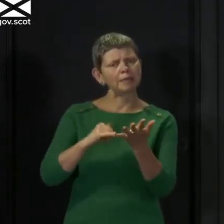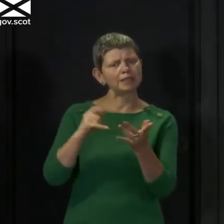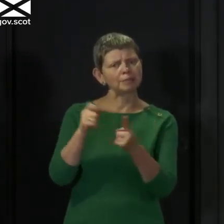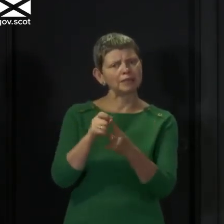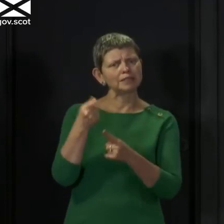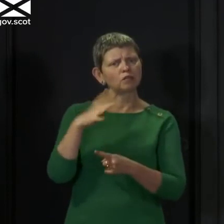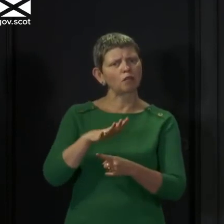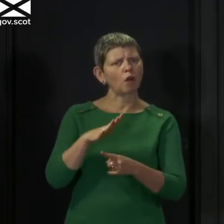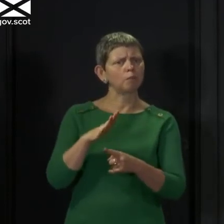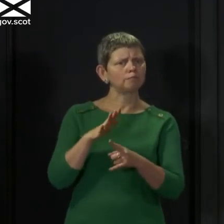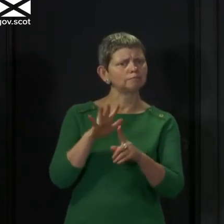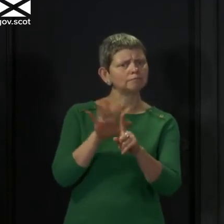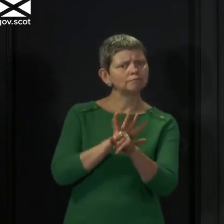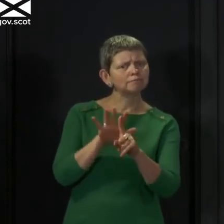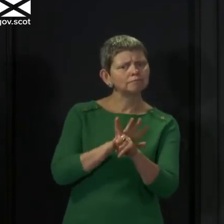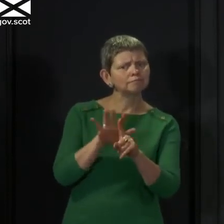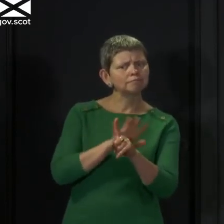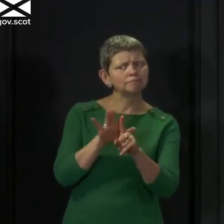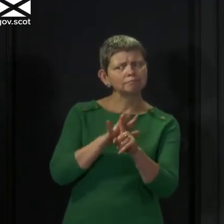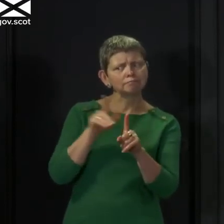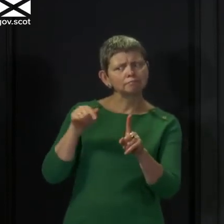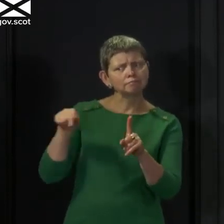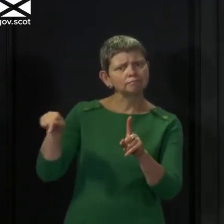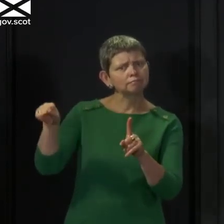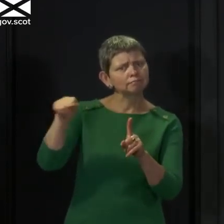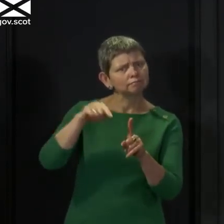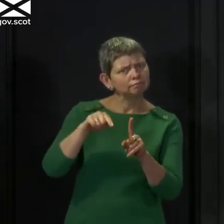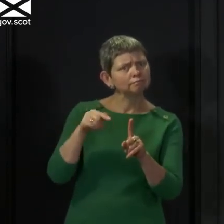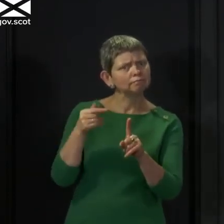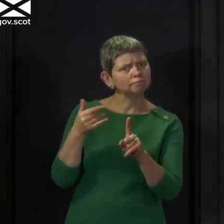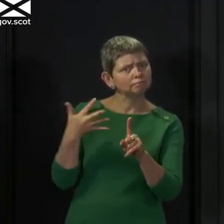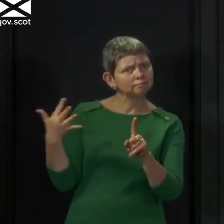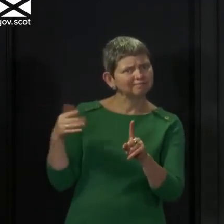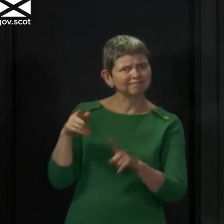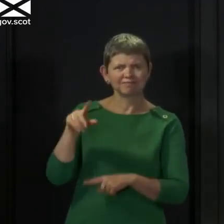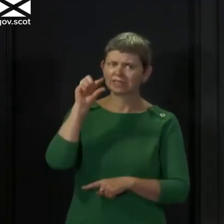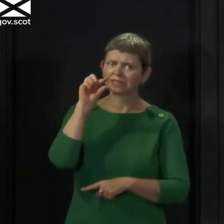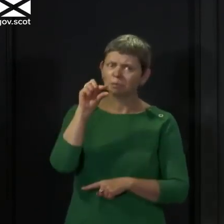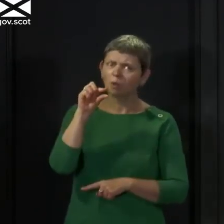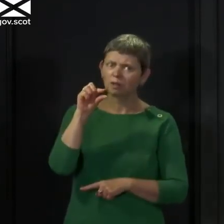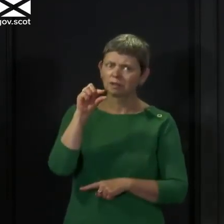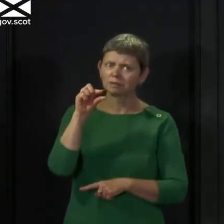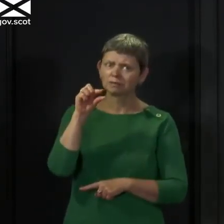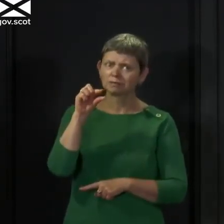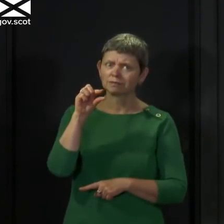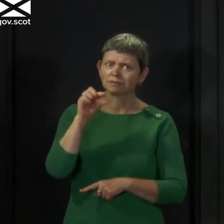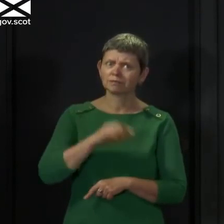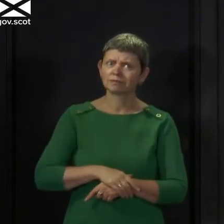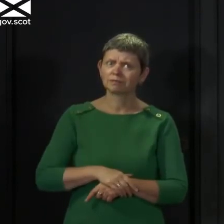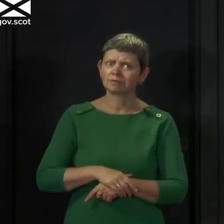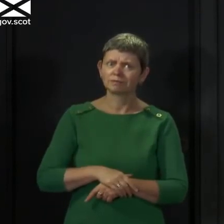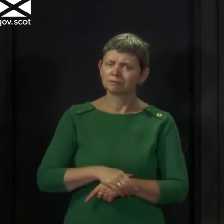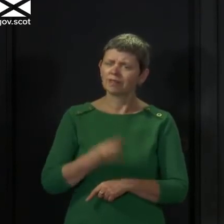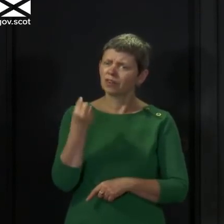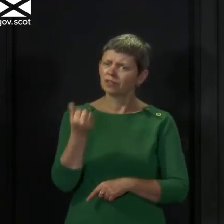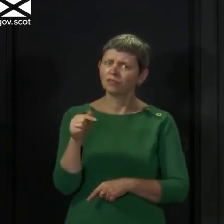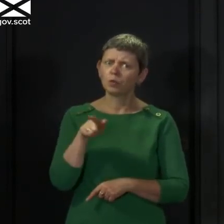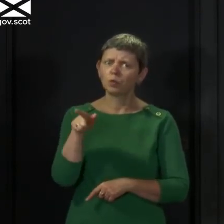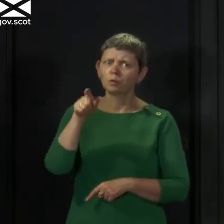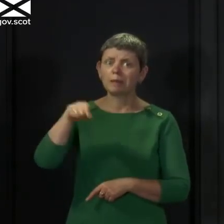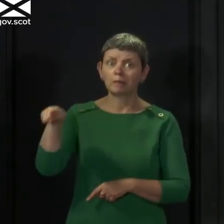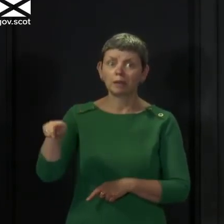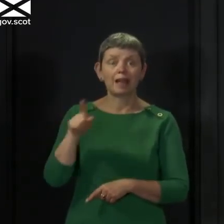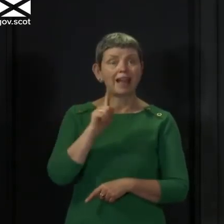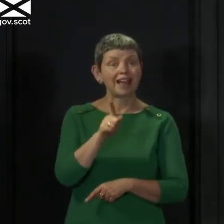ethnic communities that have been represented in that Parliament are tiny still. And there has never been a